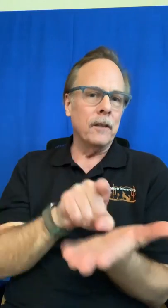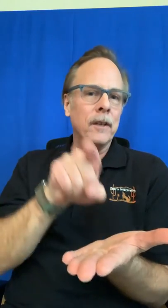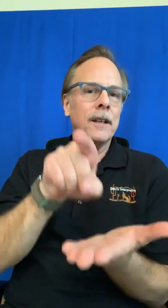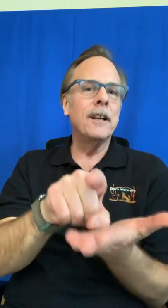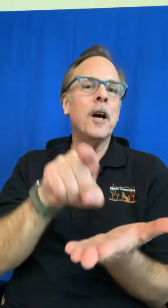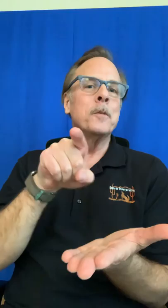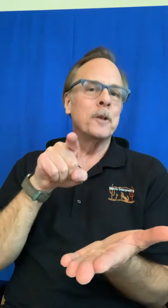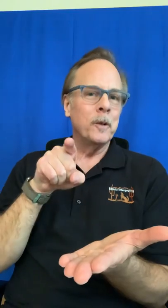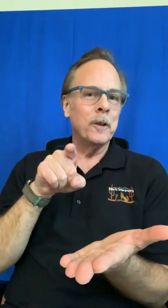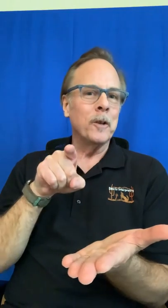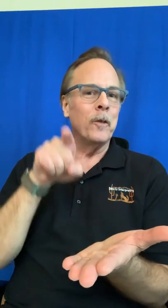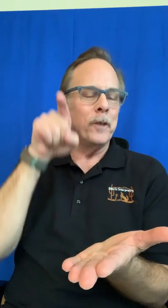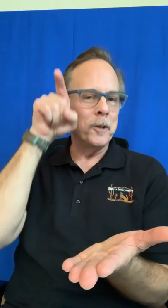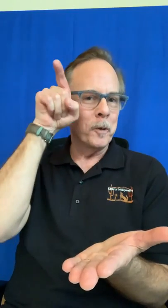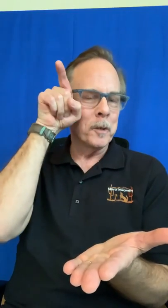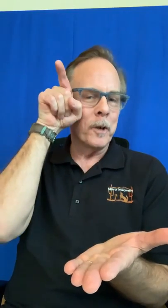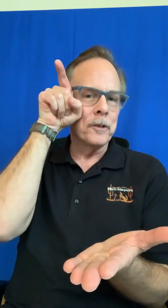and it helps to do the good old facial expression